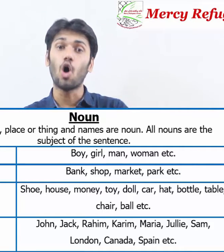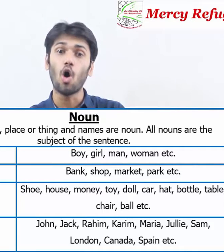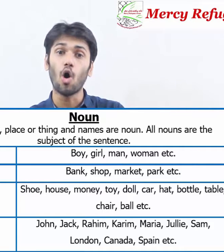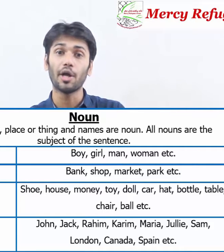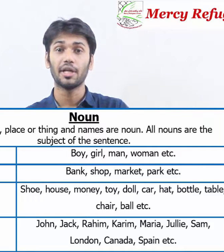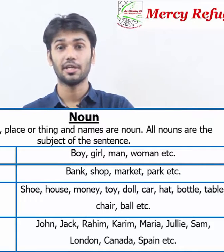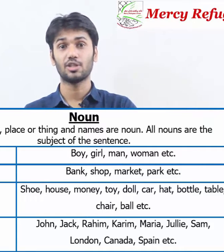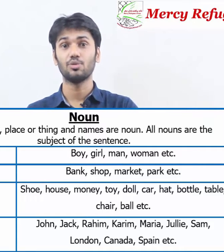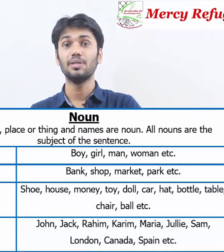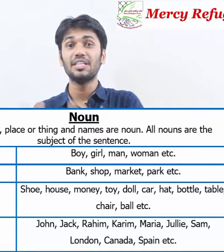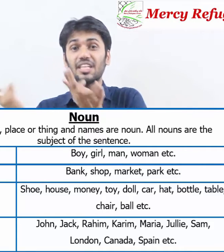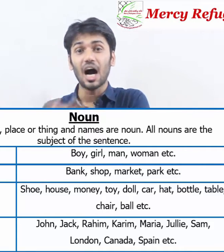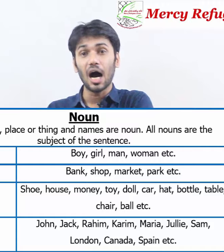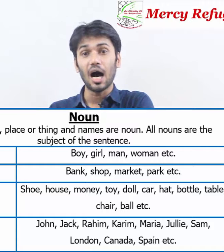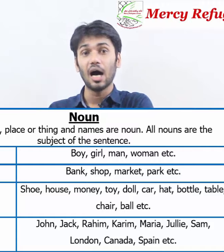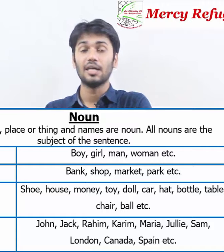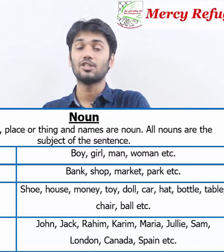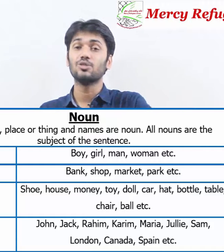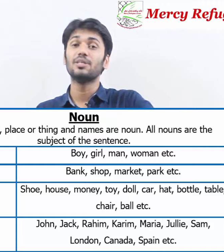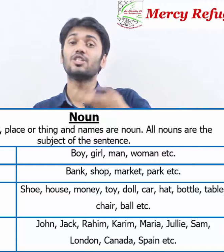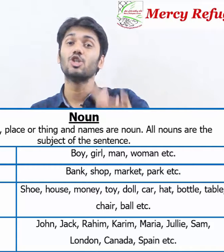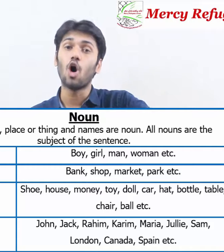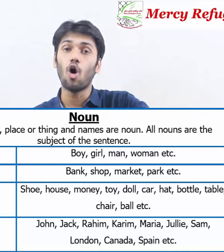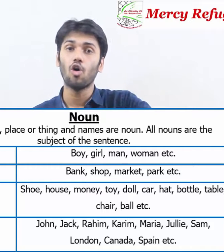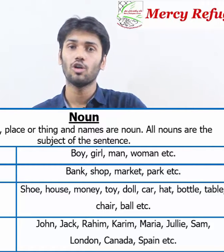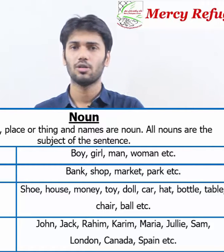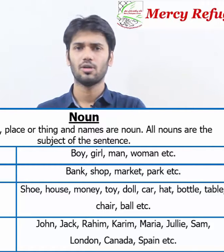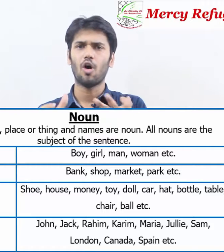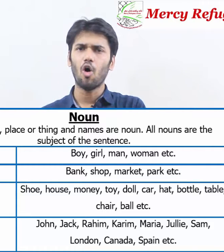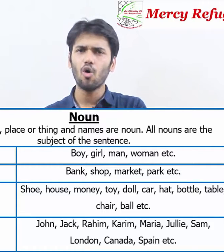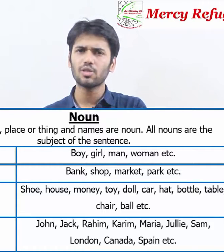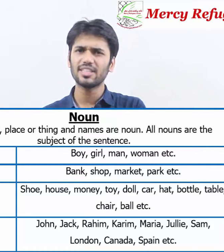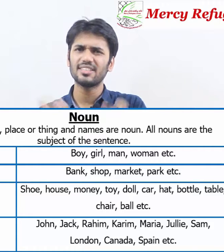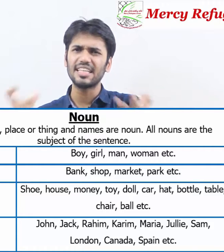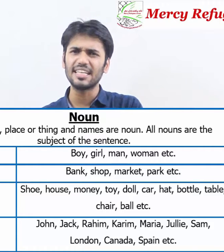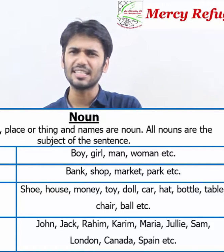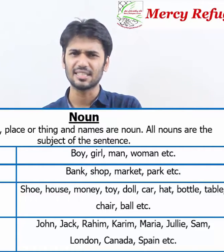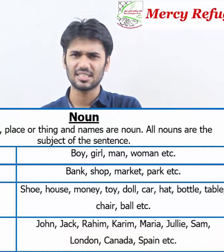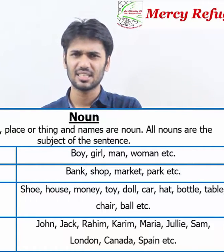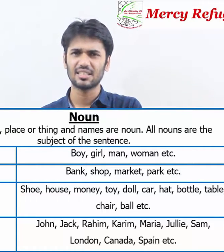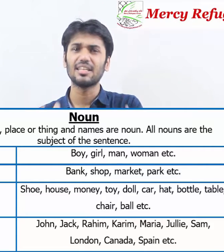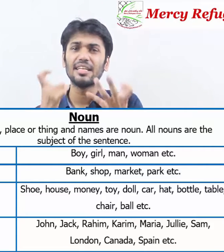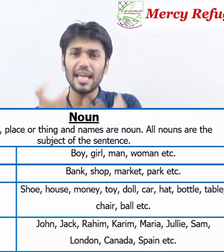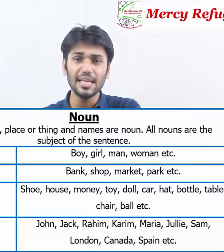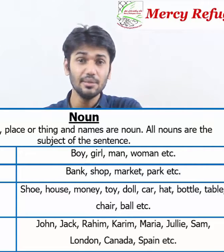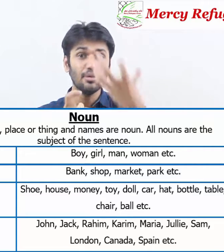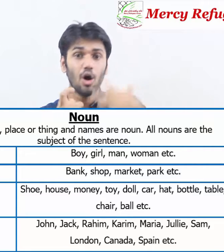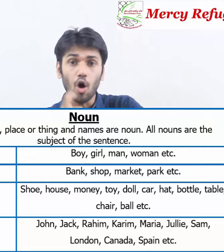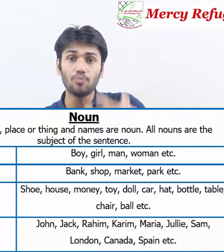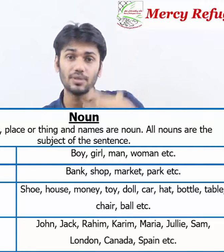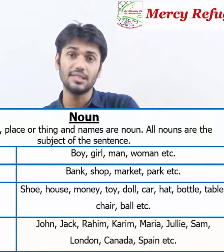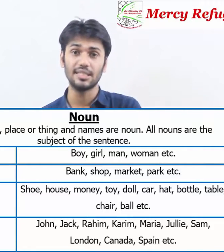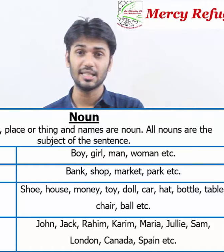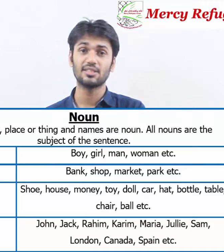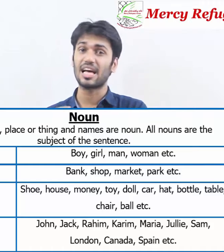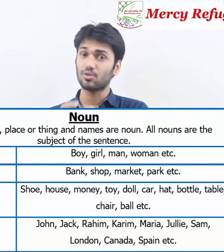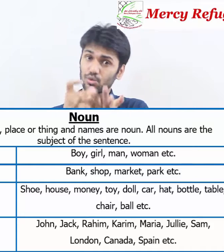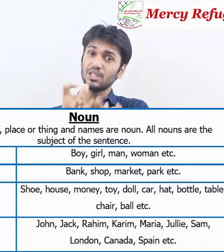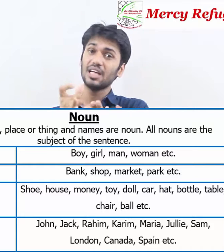toy it could be car it could be a dog all these things the name of these things that we